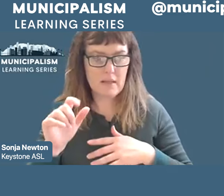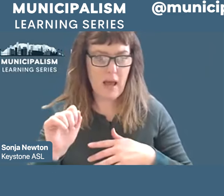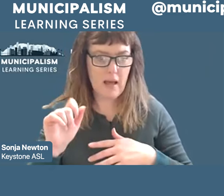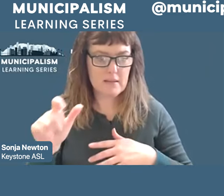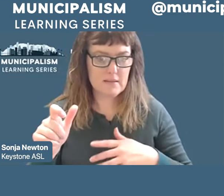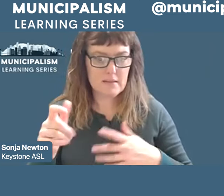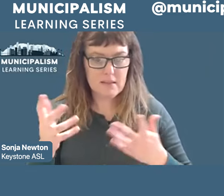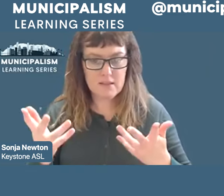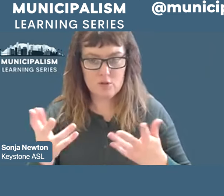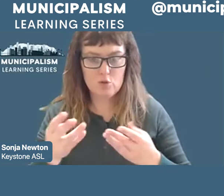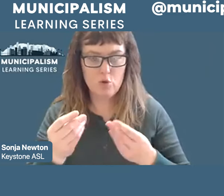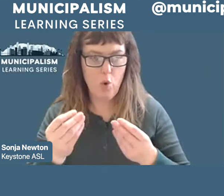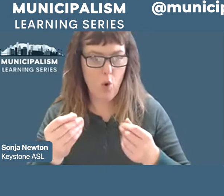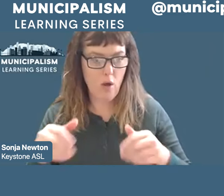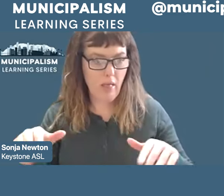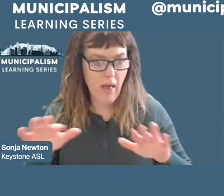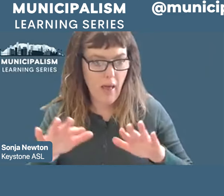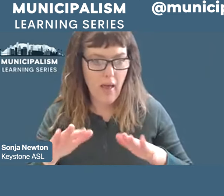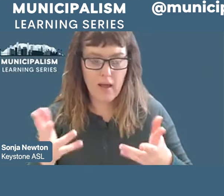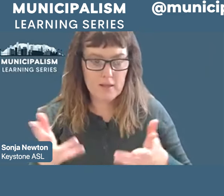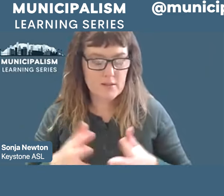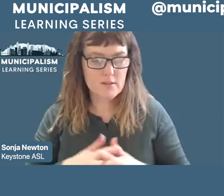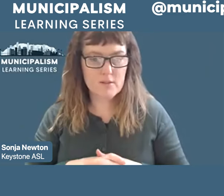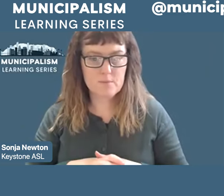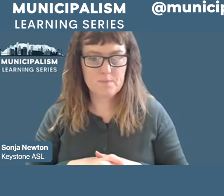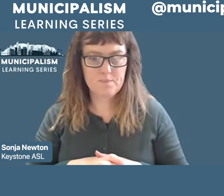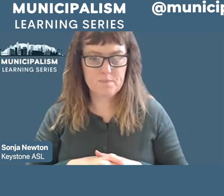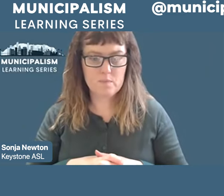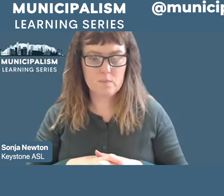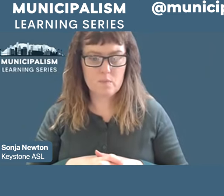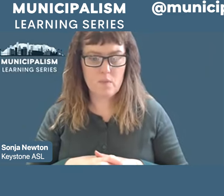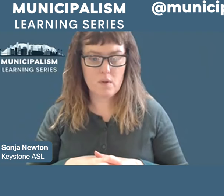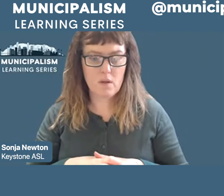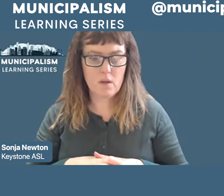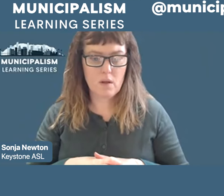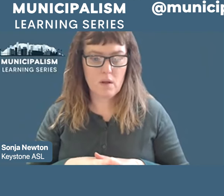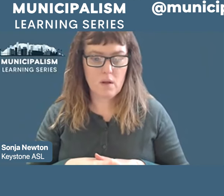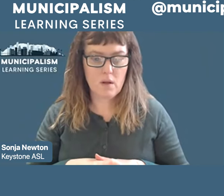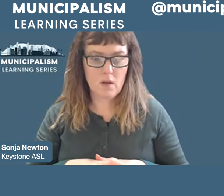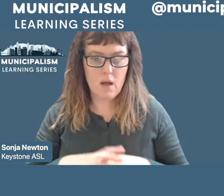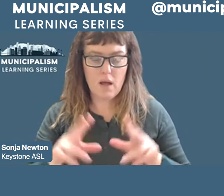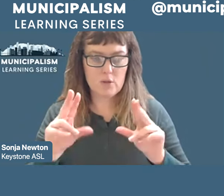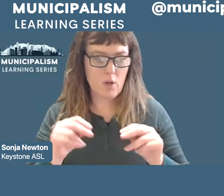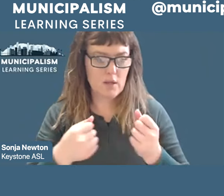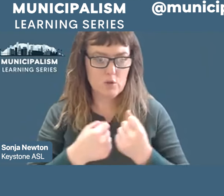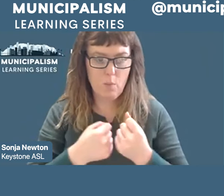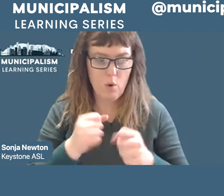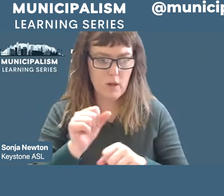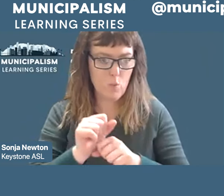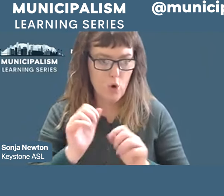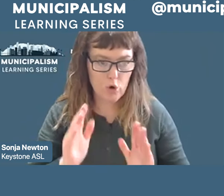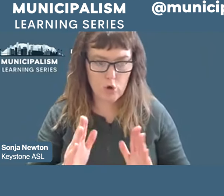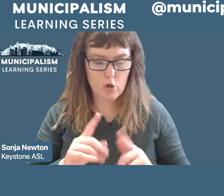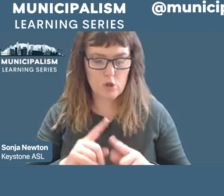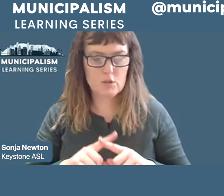land and or air and no supporting workers but an economy that really put